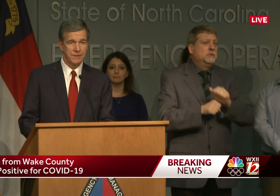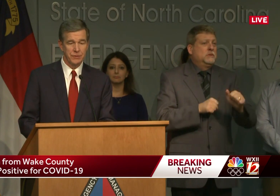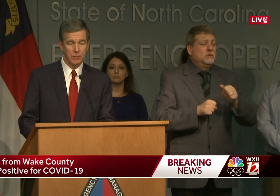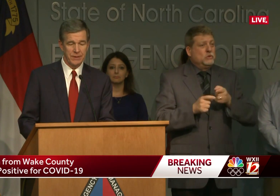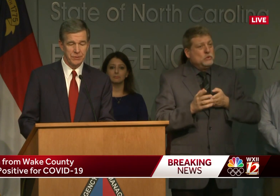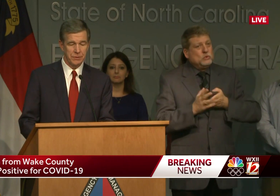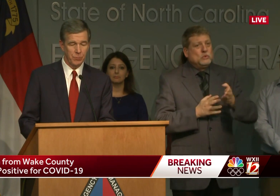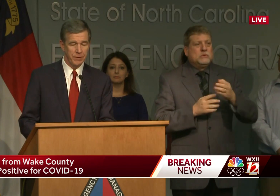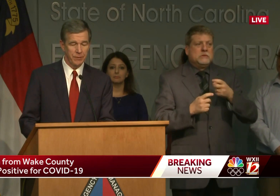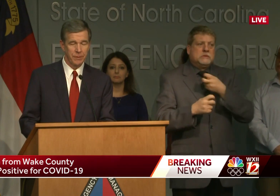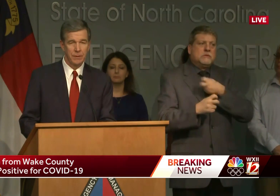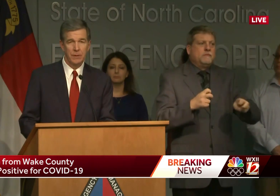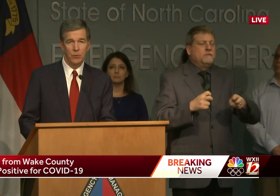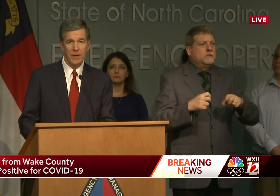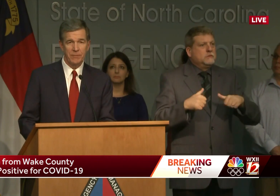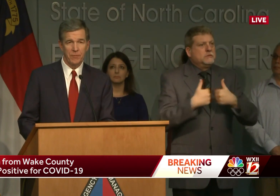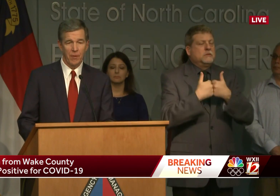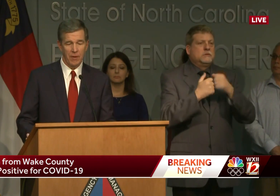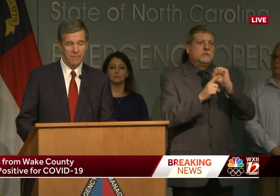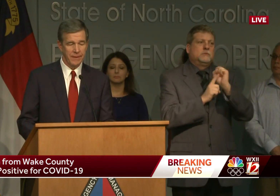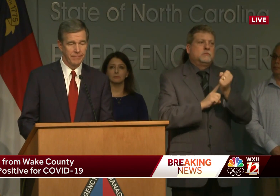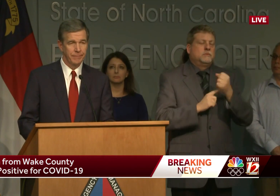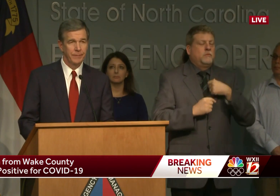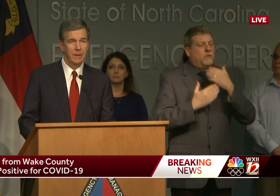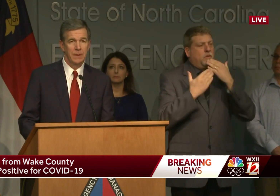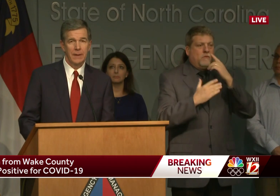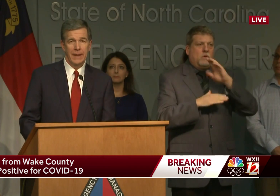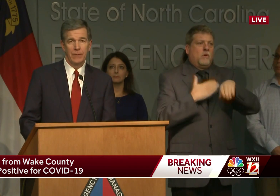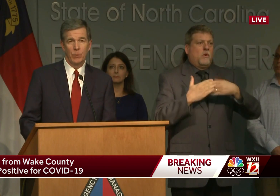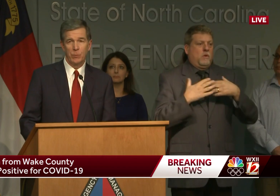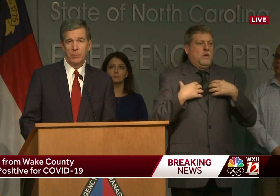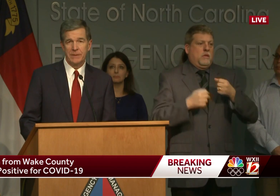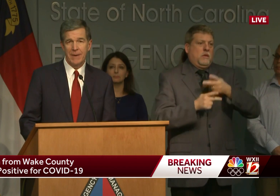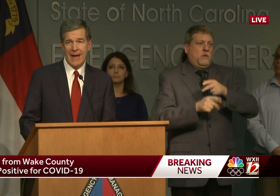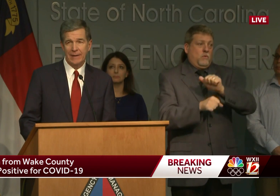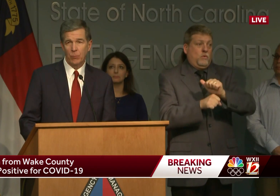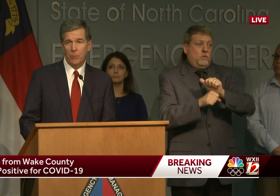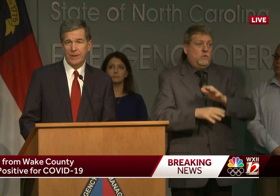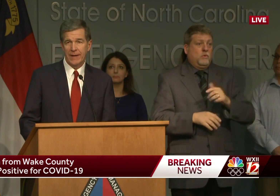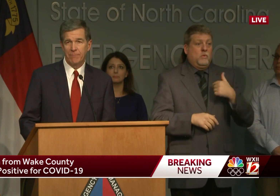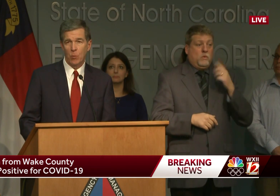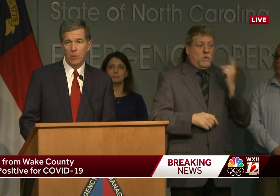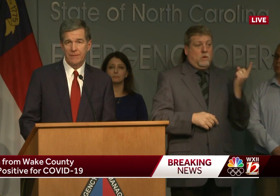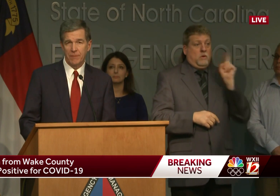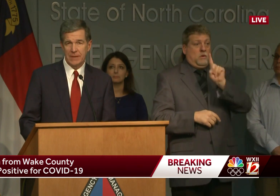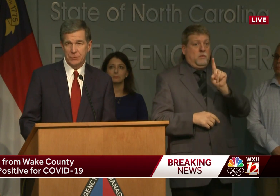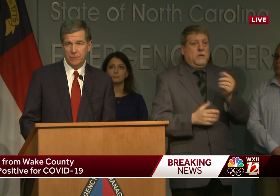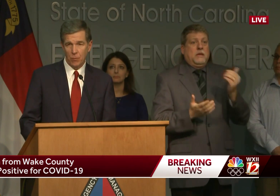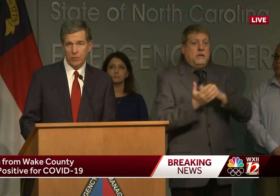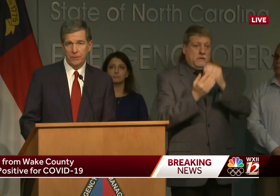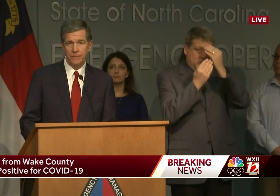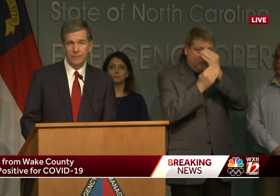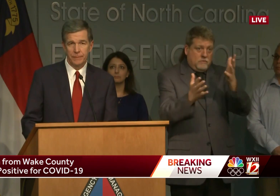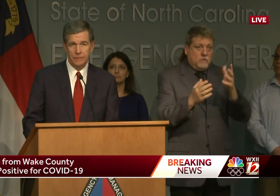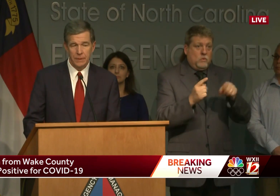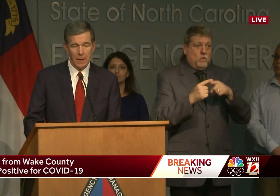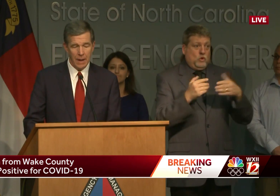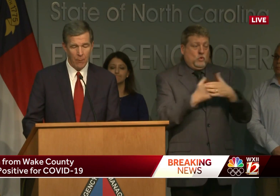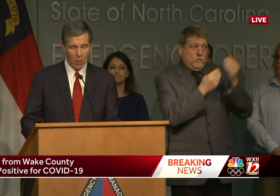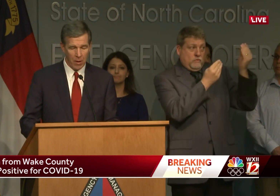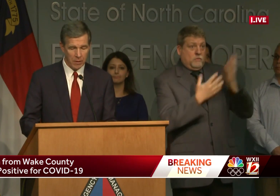kinds of situations. We are grateful for all of them, and we will be back when we have more information for you.